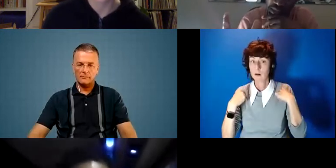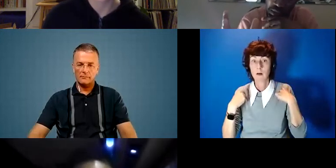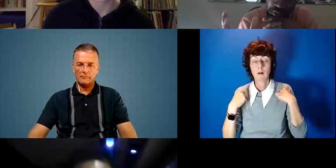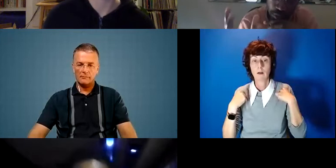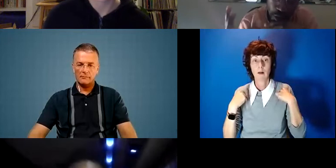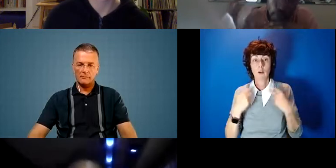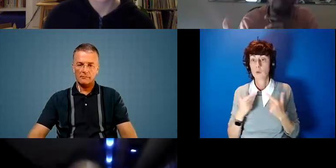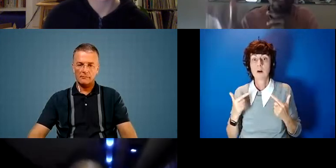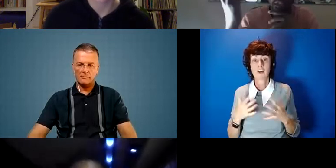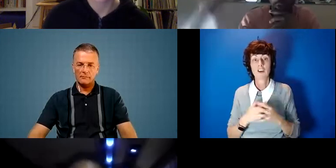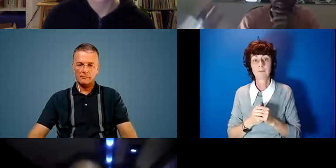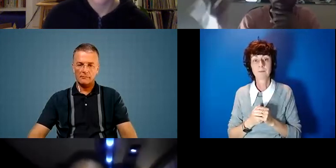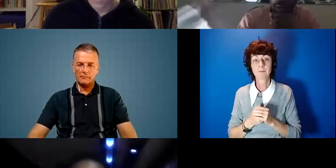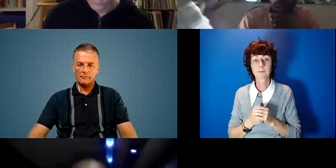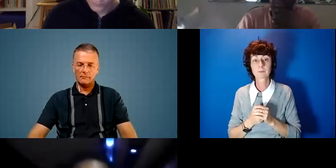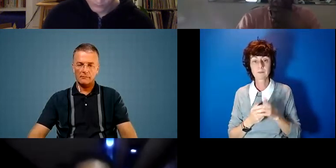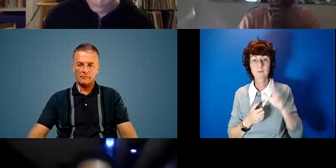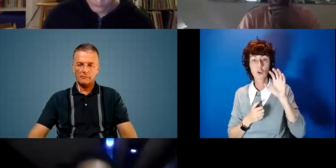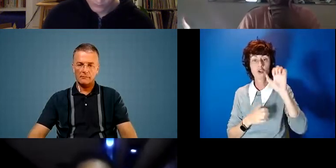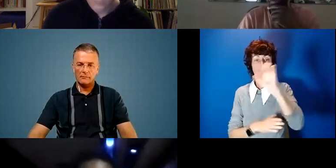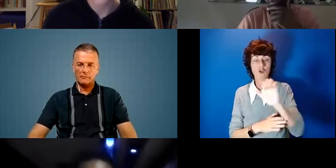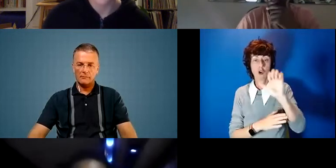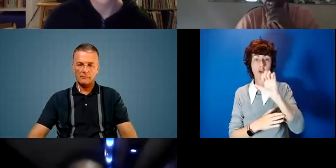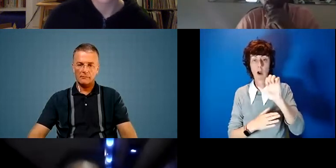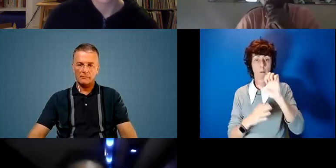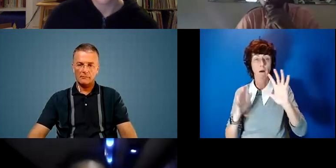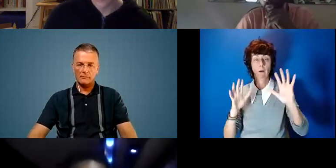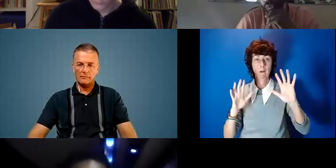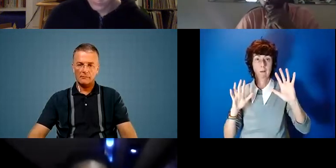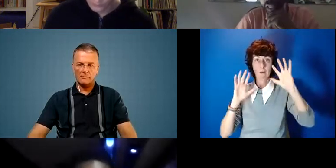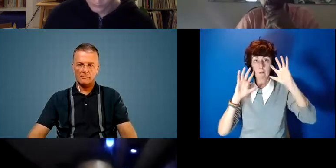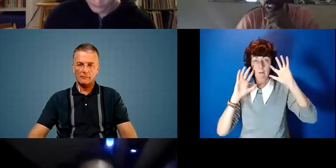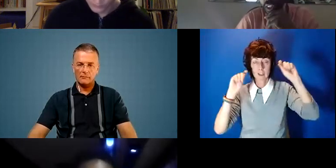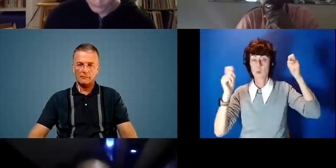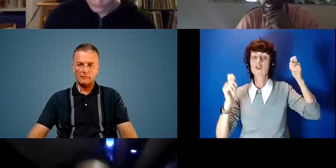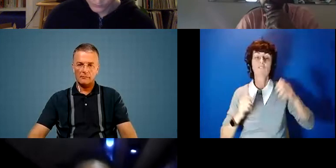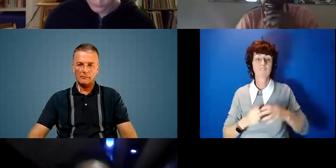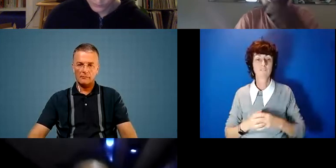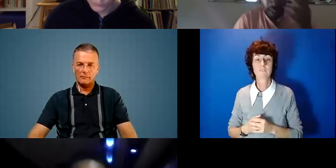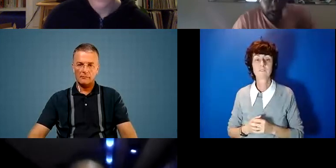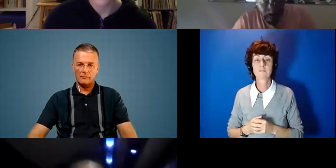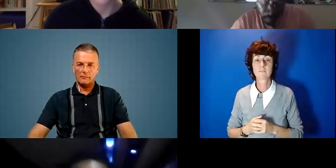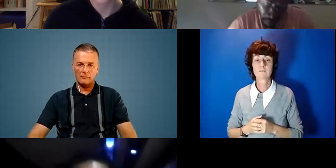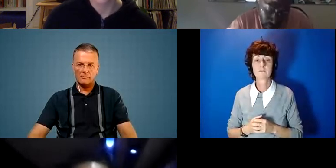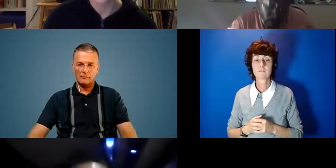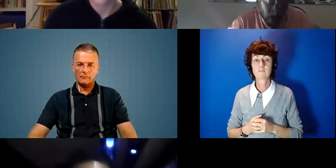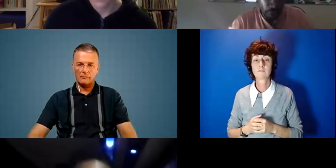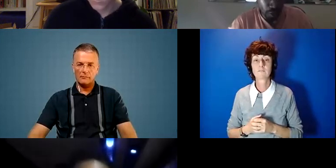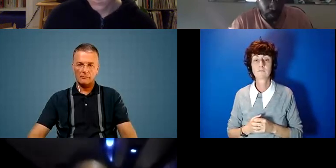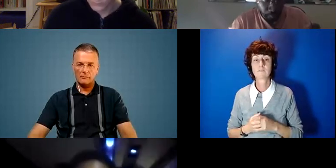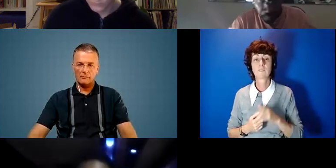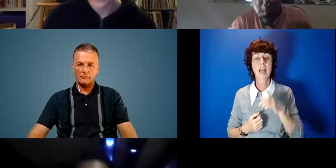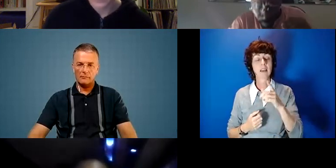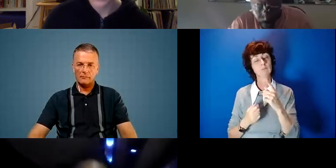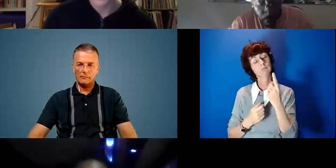kind of consuming Europe around these questions of of of climate justice. I mean, then maybe just to close